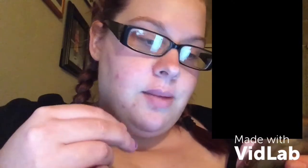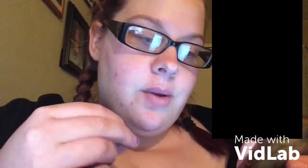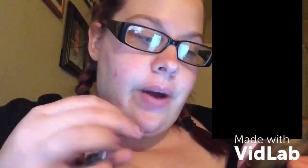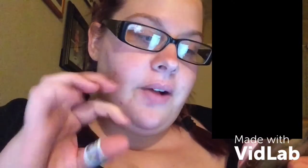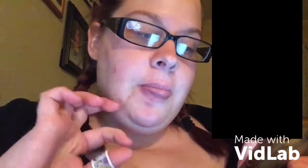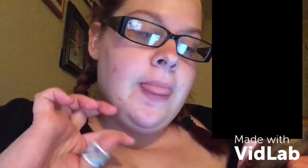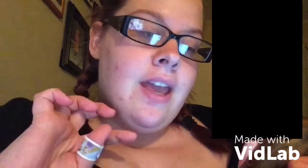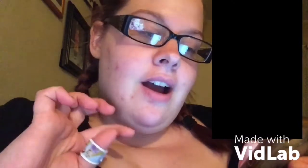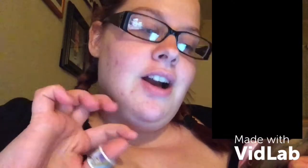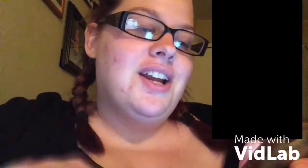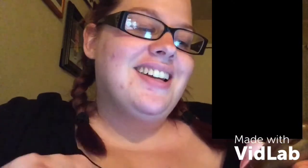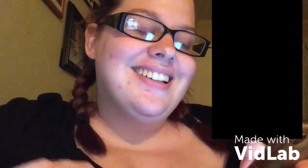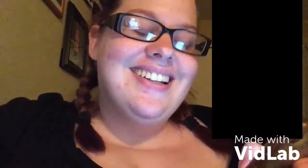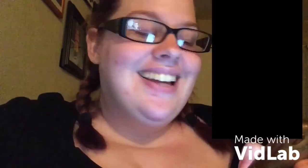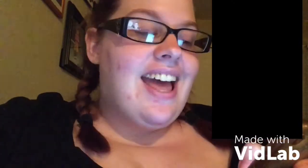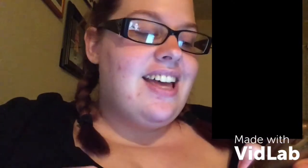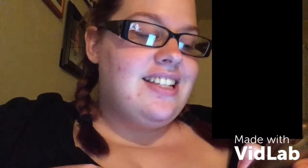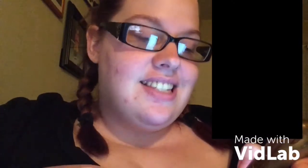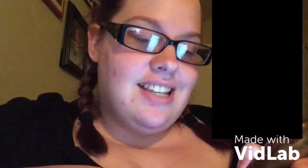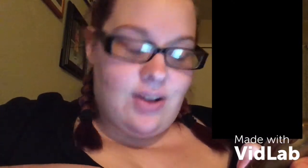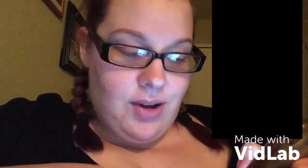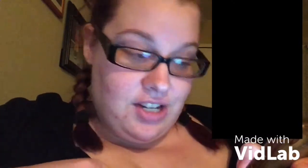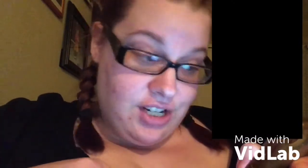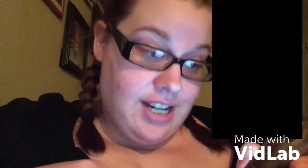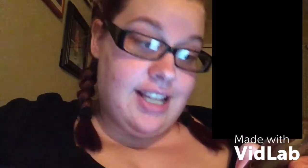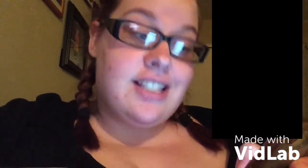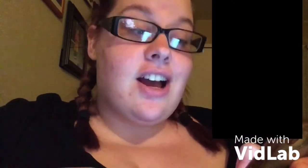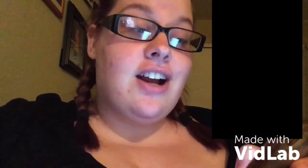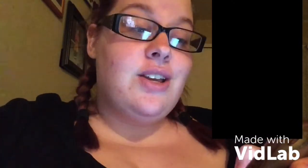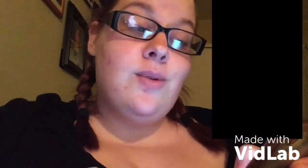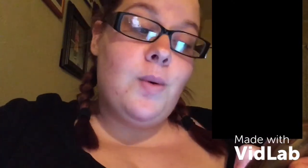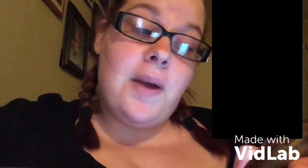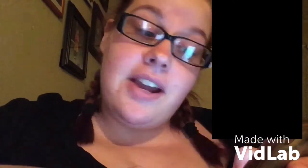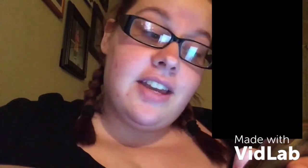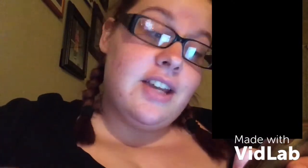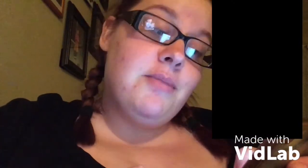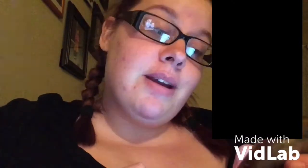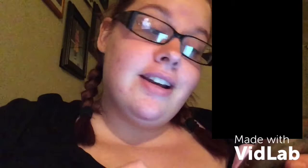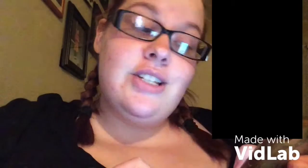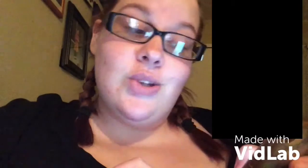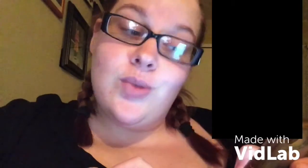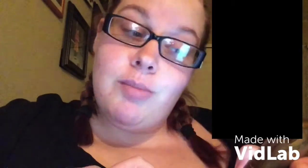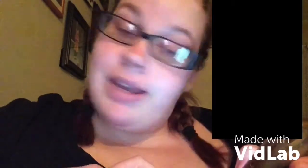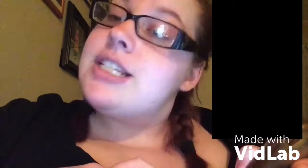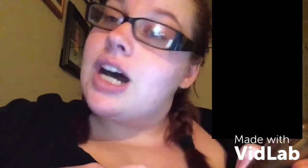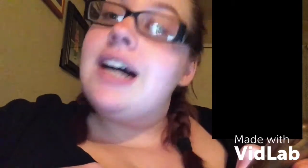CWL. His question is, are you aware that you're married to the big dog?